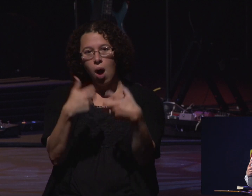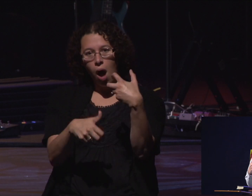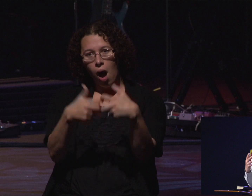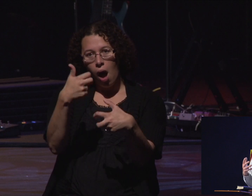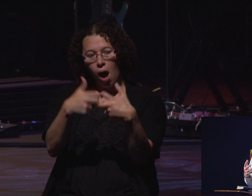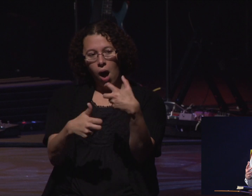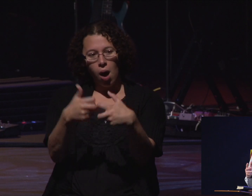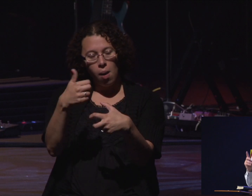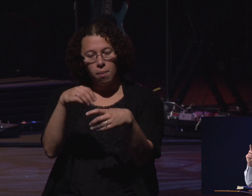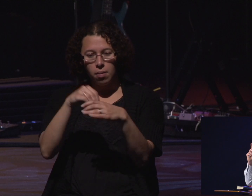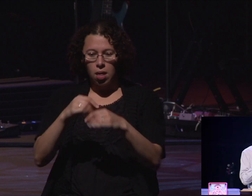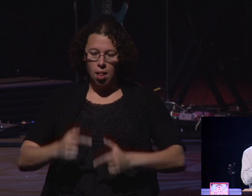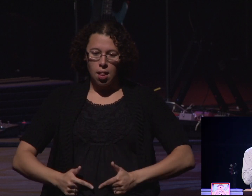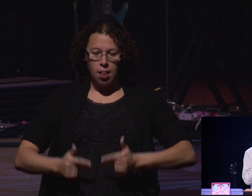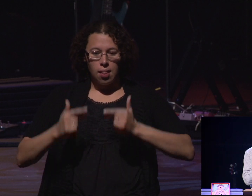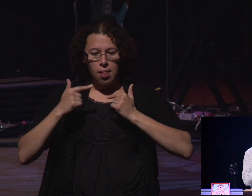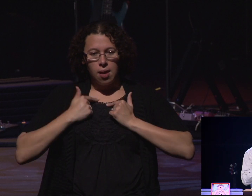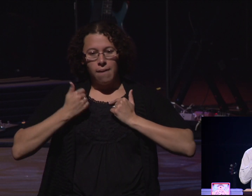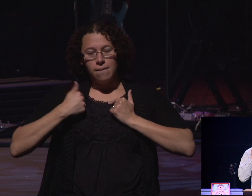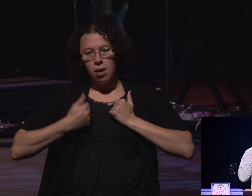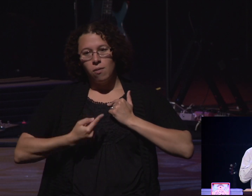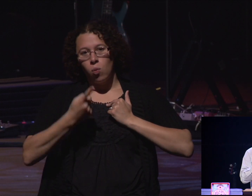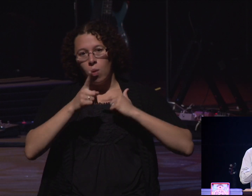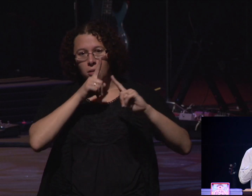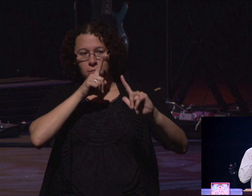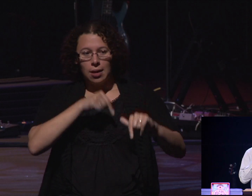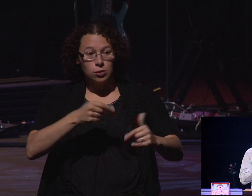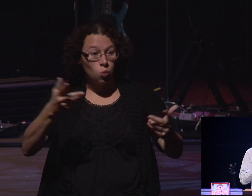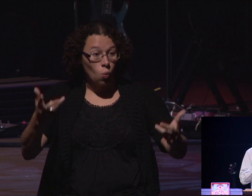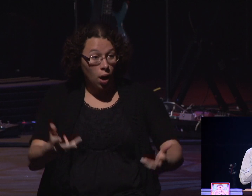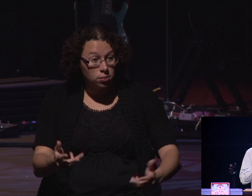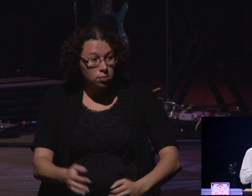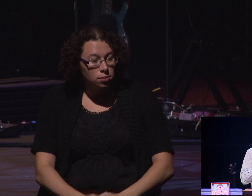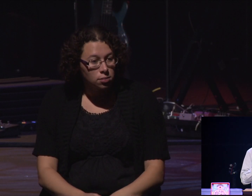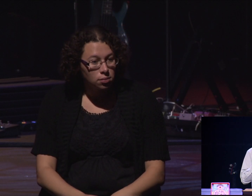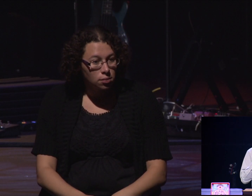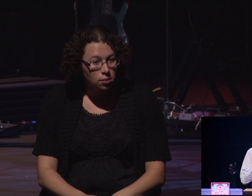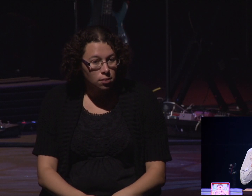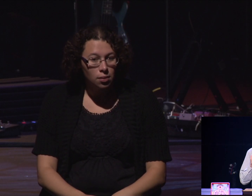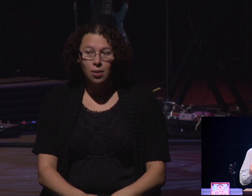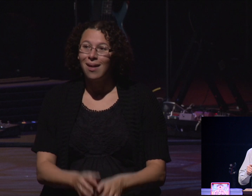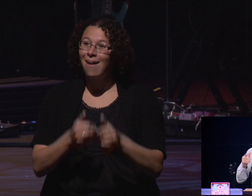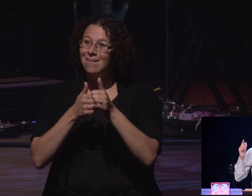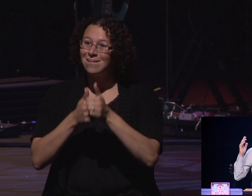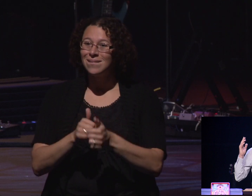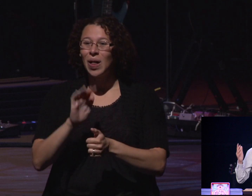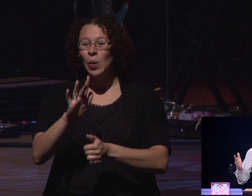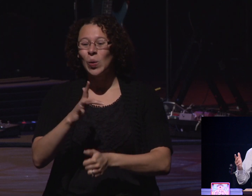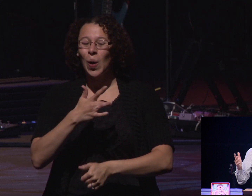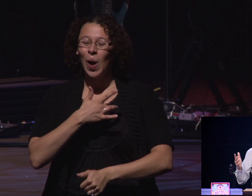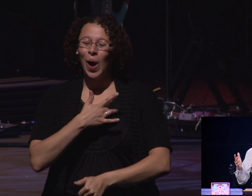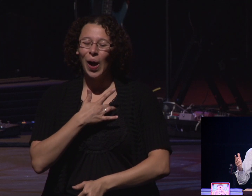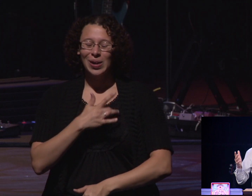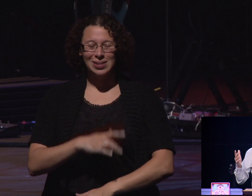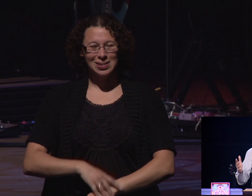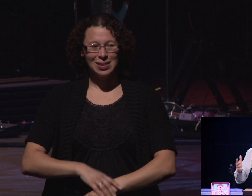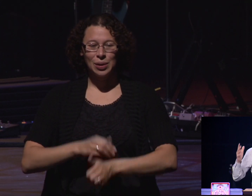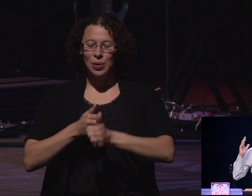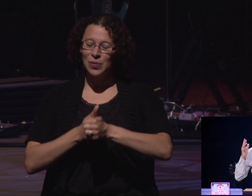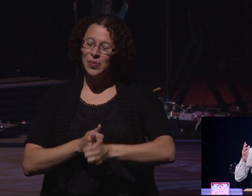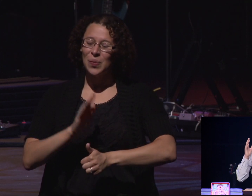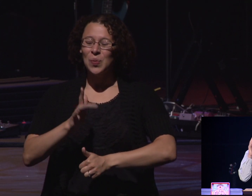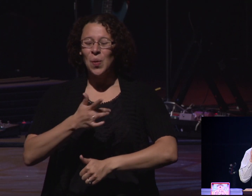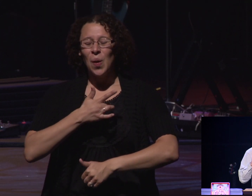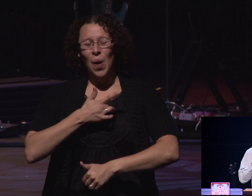a problem, an issue in life, and they give one solution always, over and over. They always say, follow your, that's it.